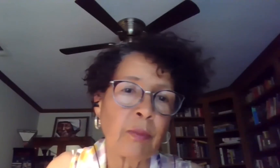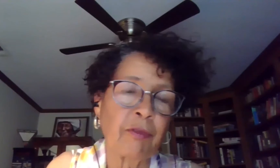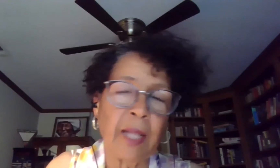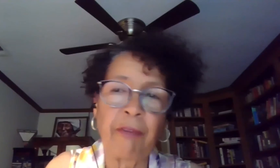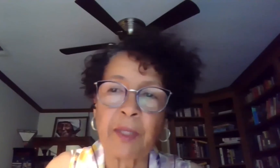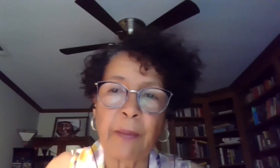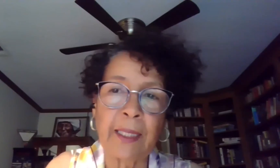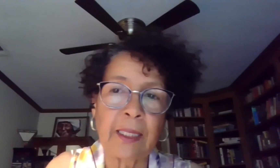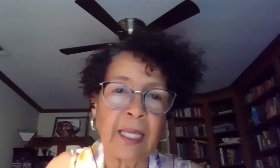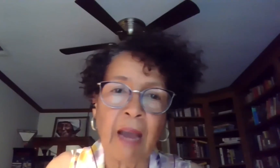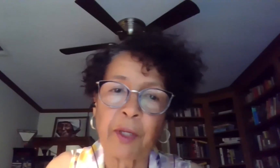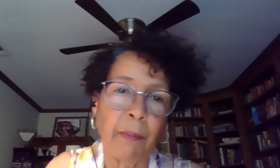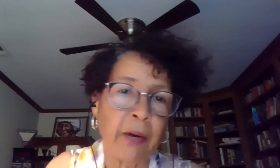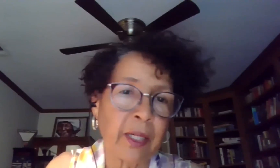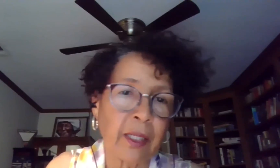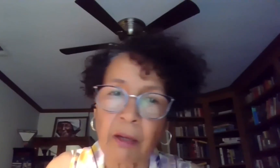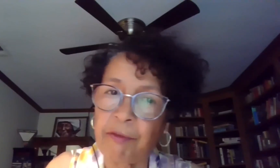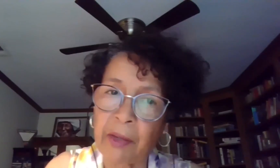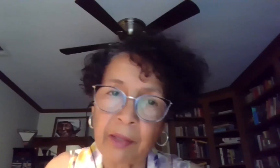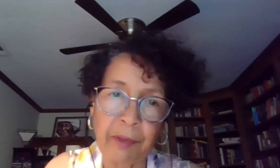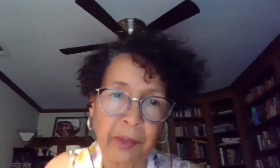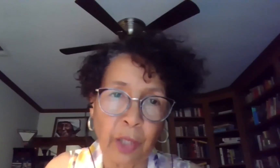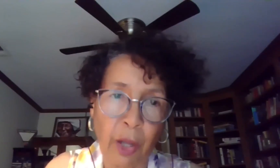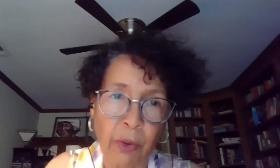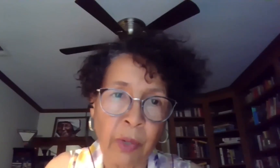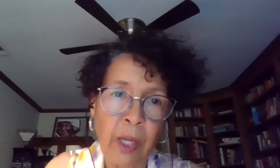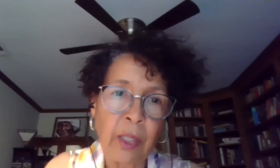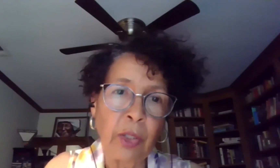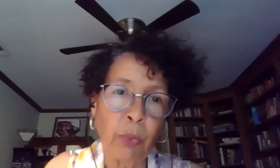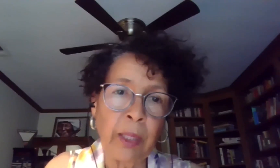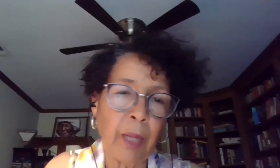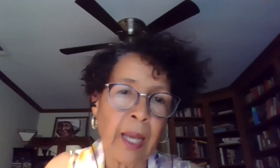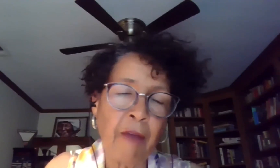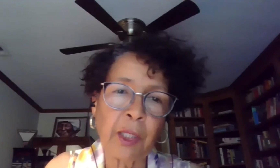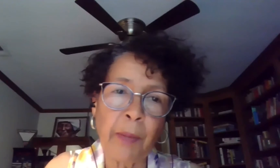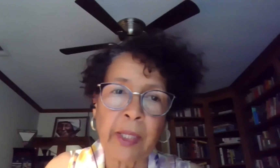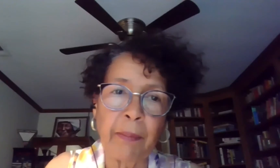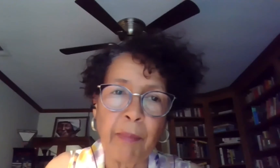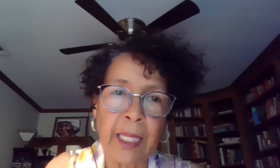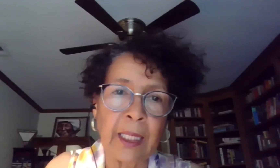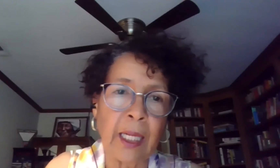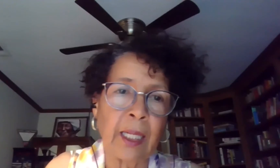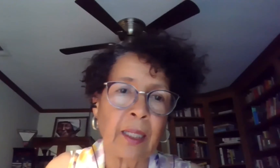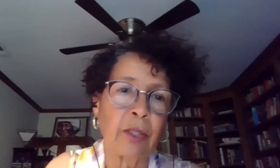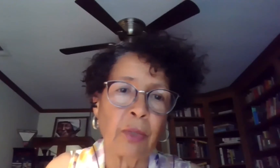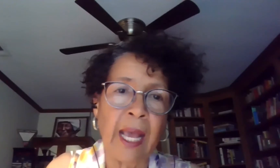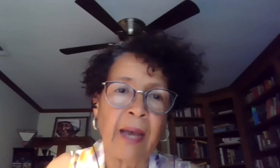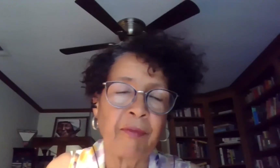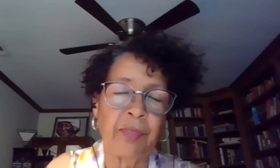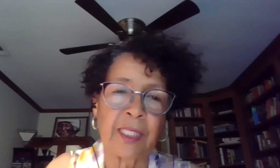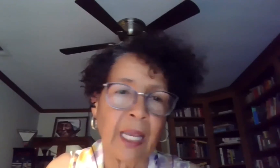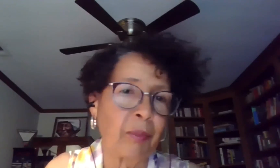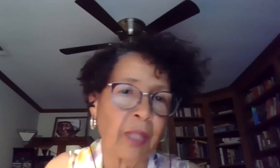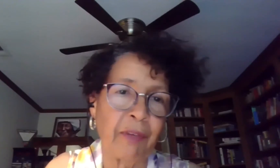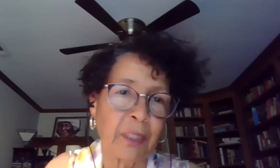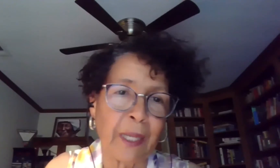in terms of life expectancy, African Americans are very, very low. African American men don't have